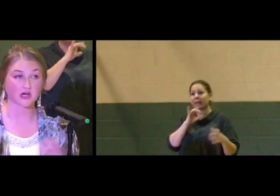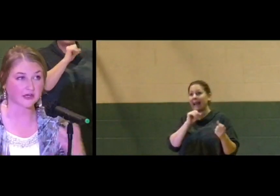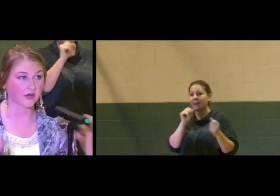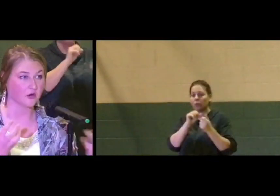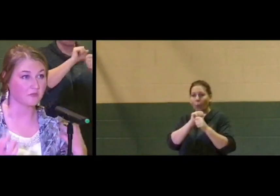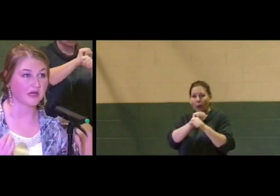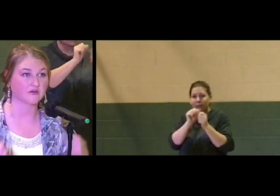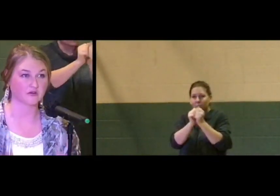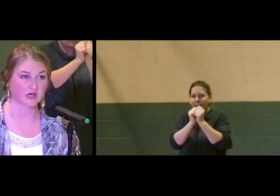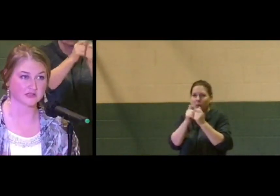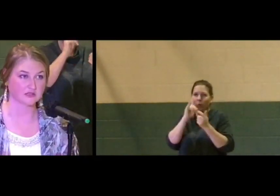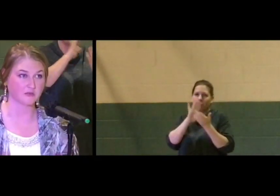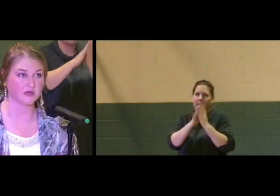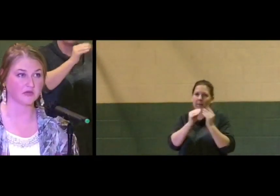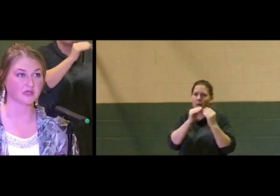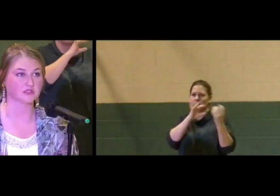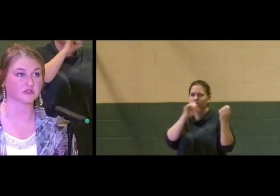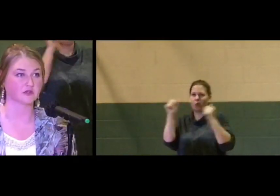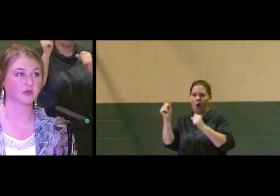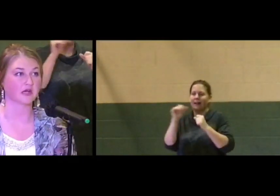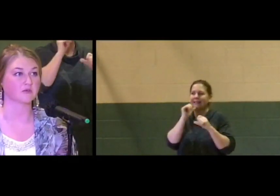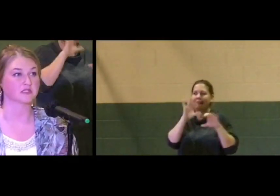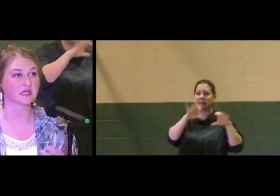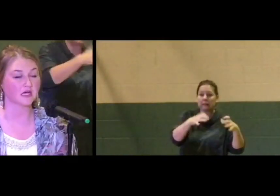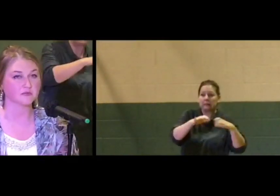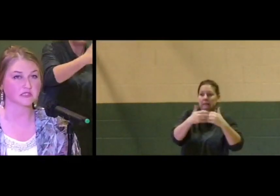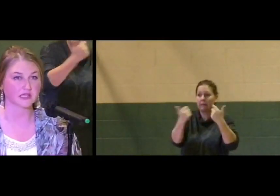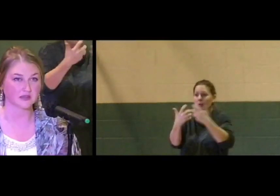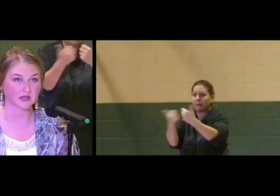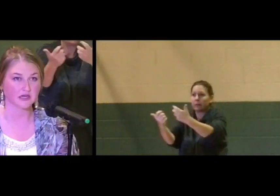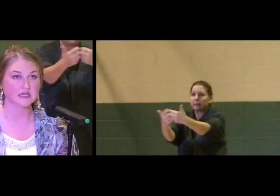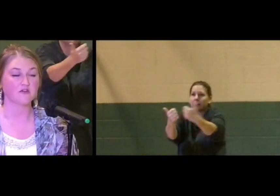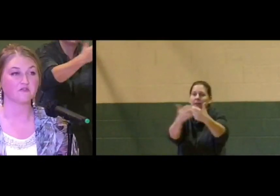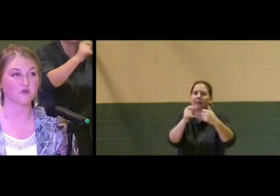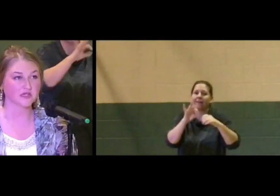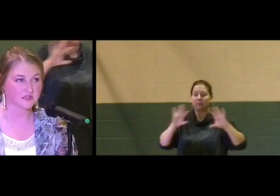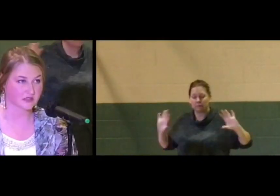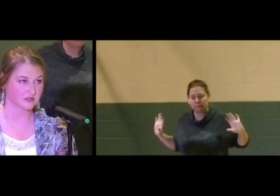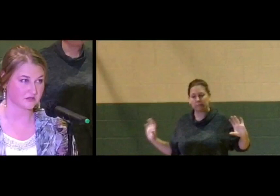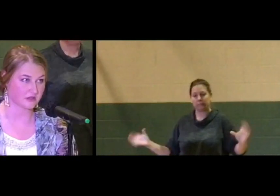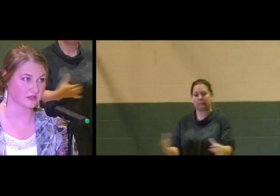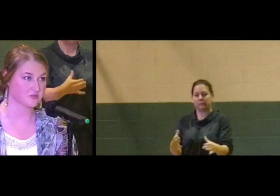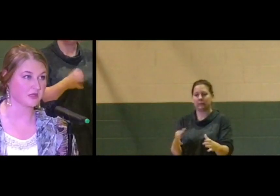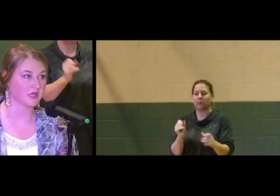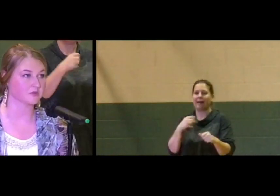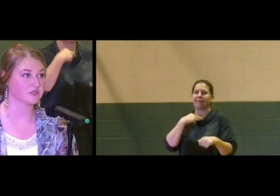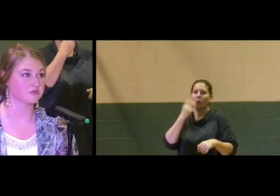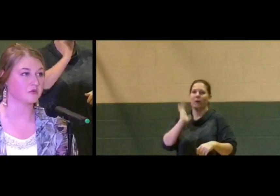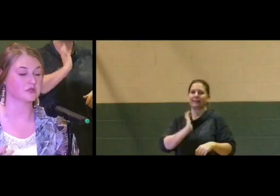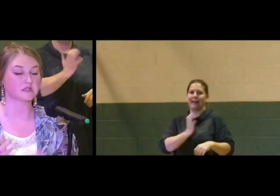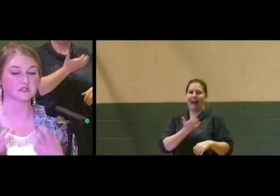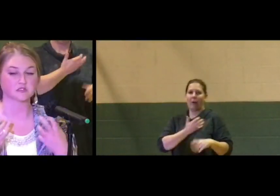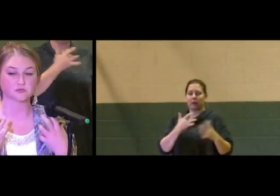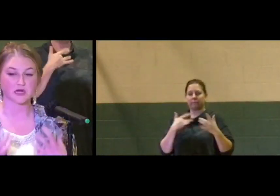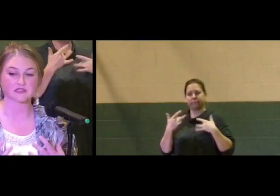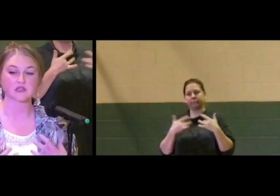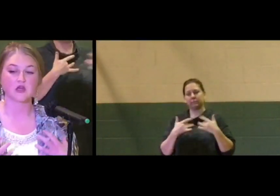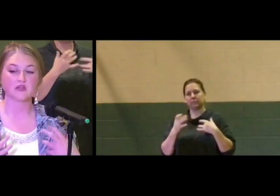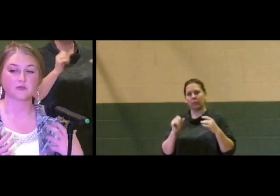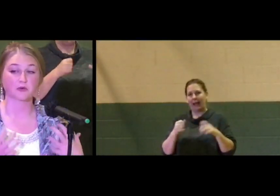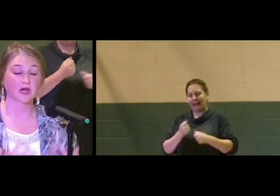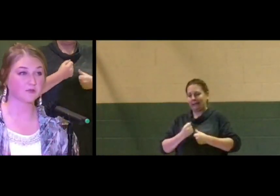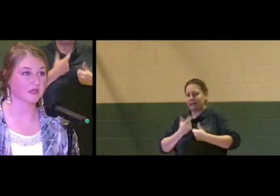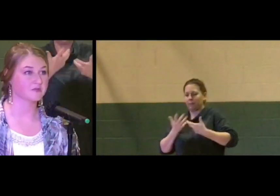than we are in our own microcosm and making sure that we are able to come together, voice the concerns, be able to express